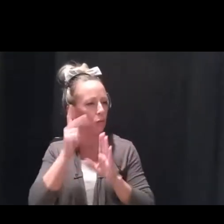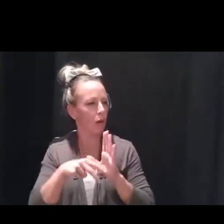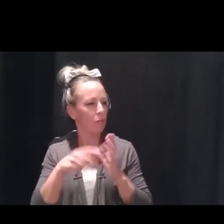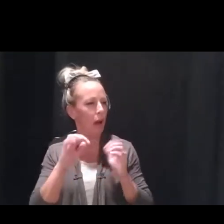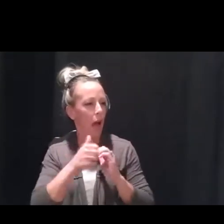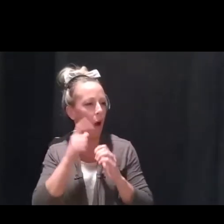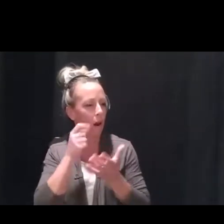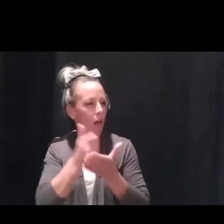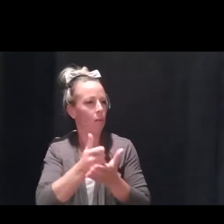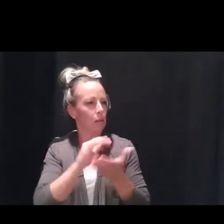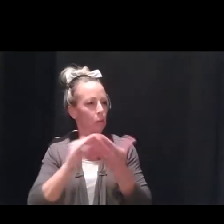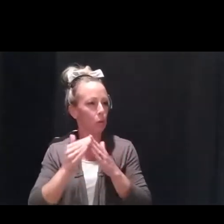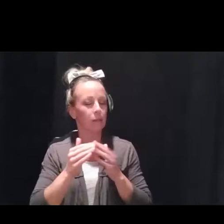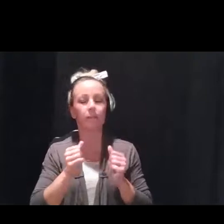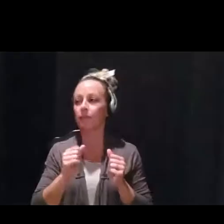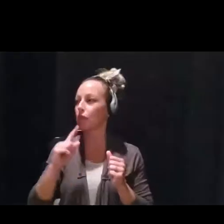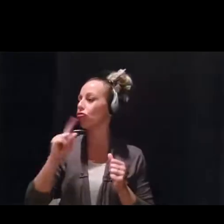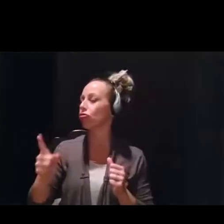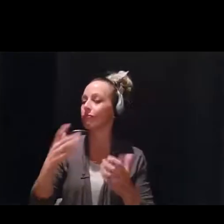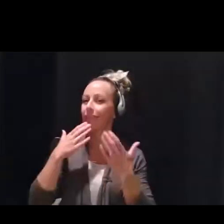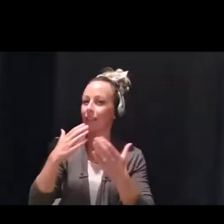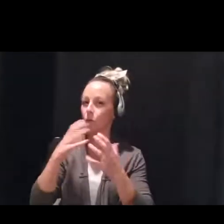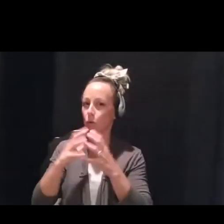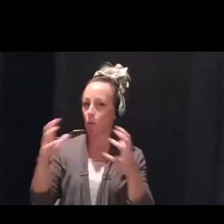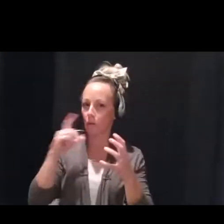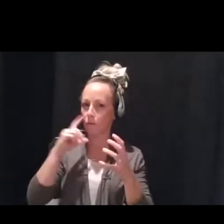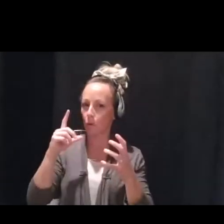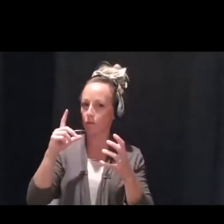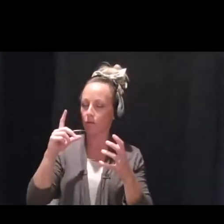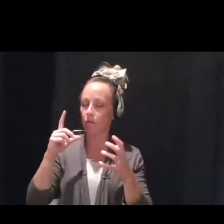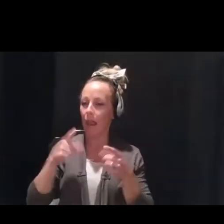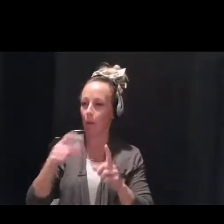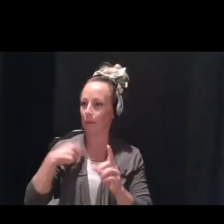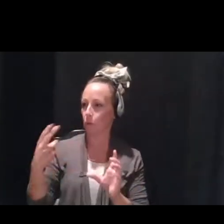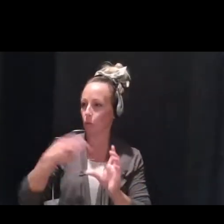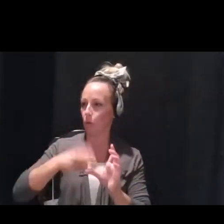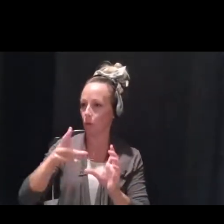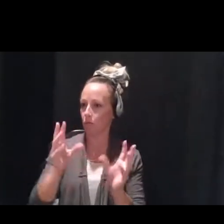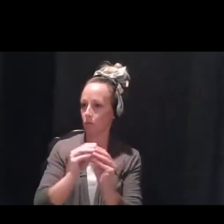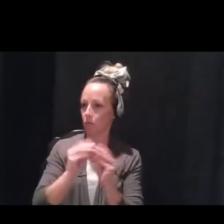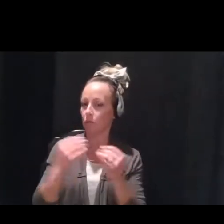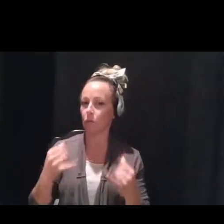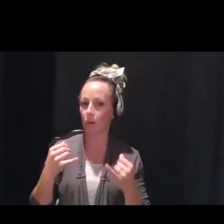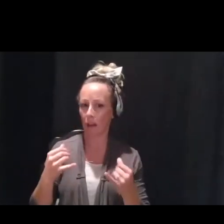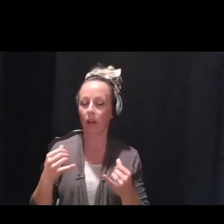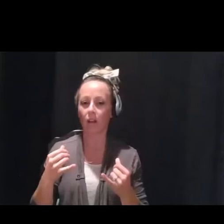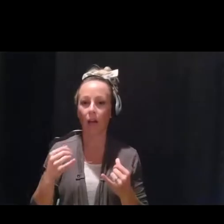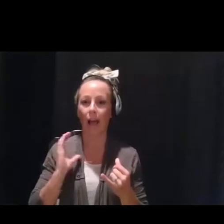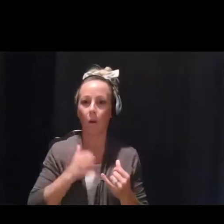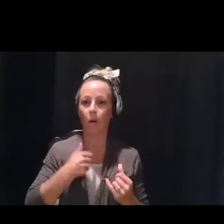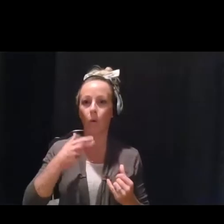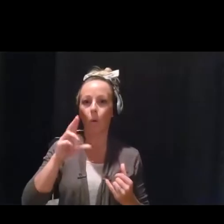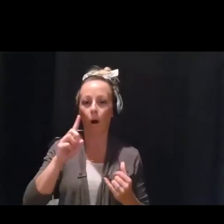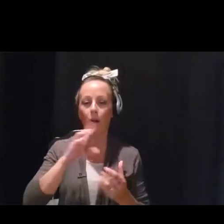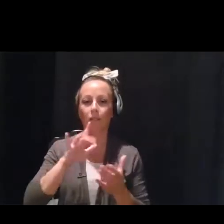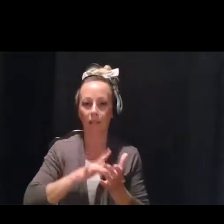Well, first of all, thank you very much for having me on the call today. The Quad City Behavioral Health Coalition is a